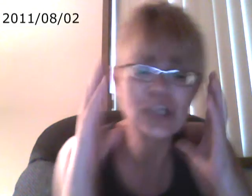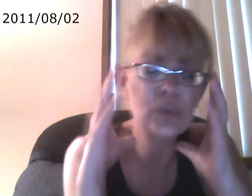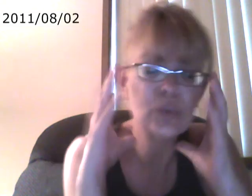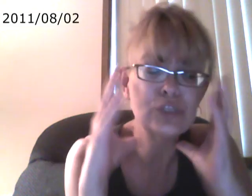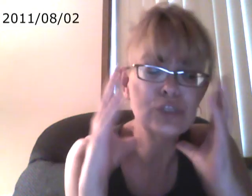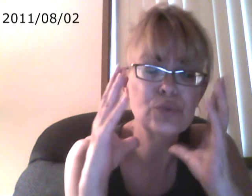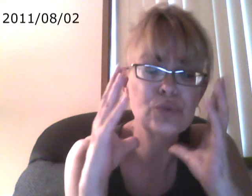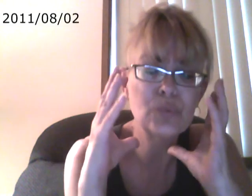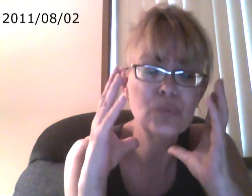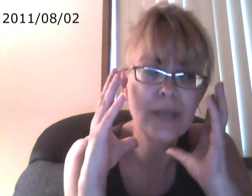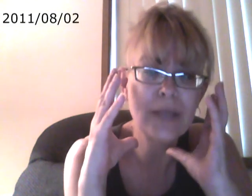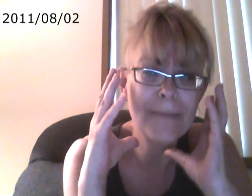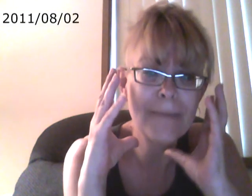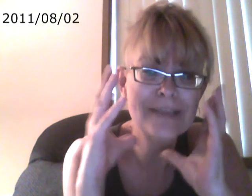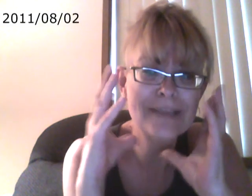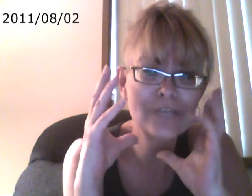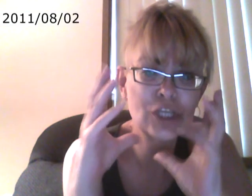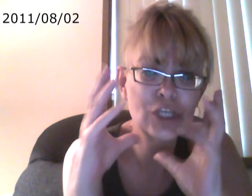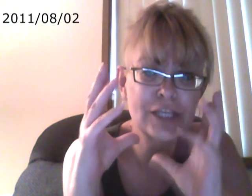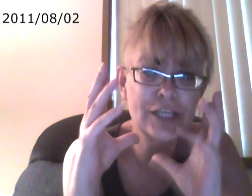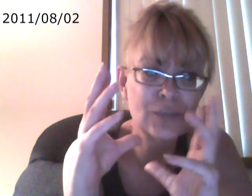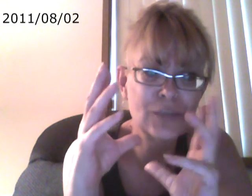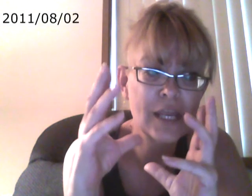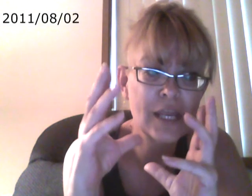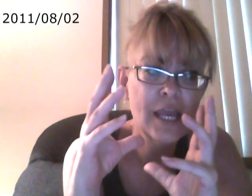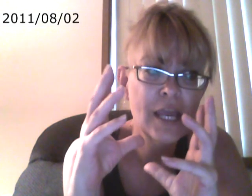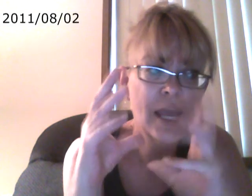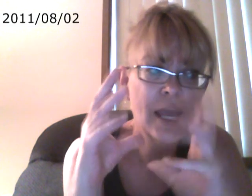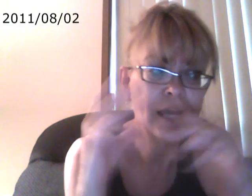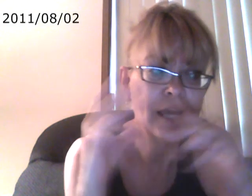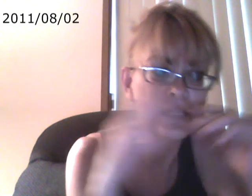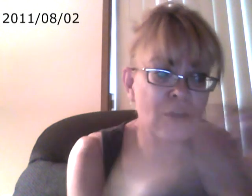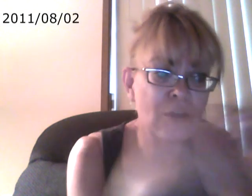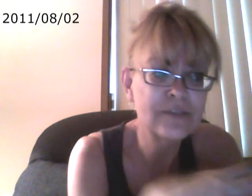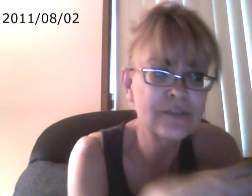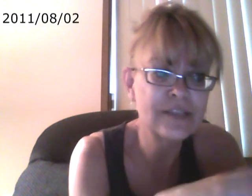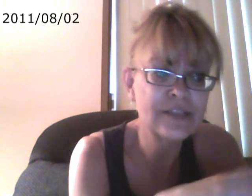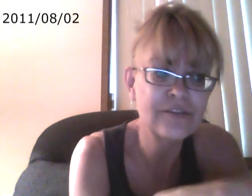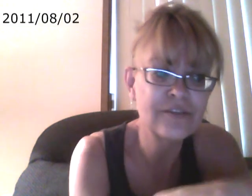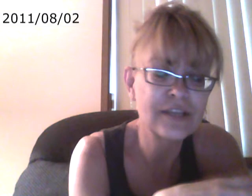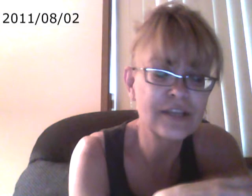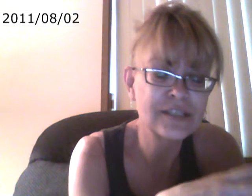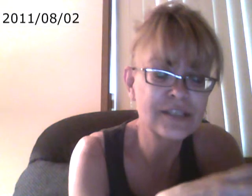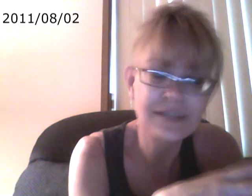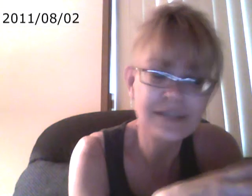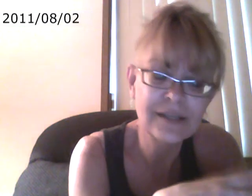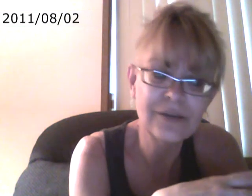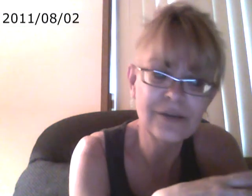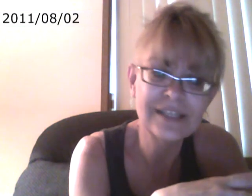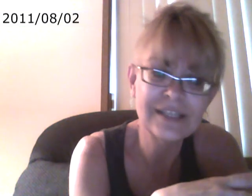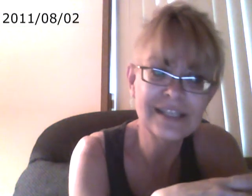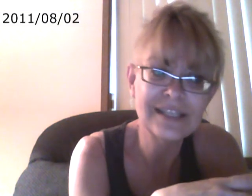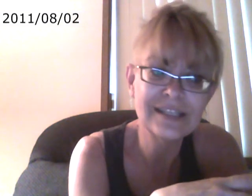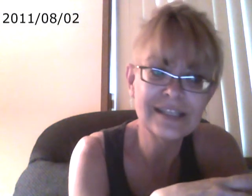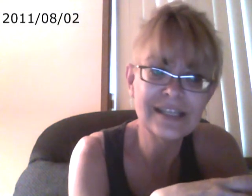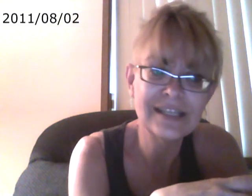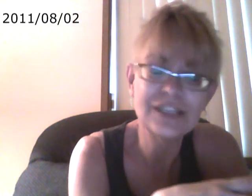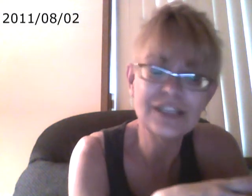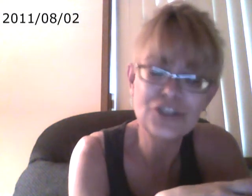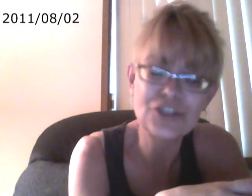only do what I'm massively good at doing. And all of these other things, you know, it's just not